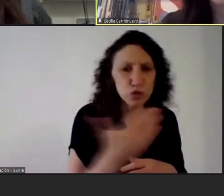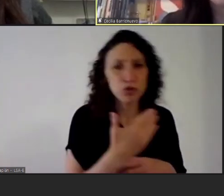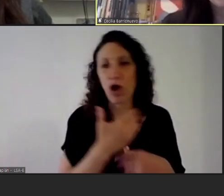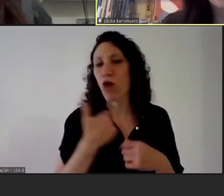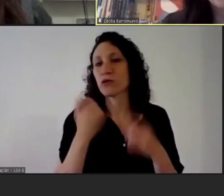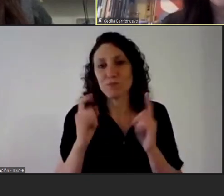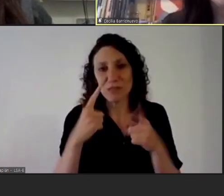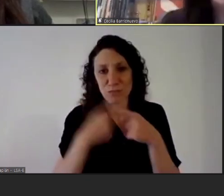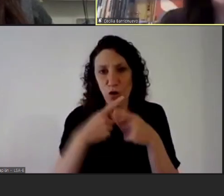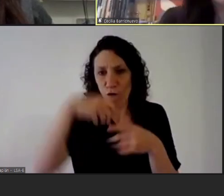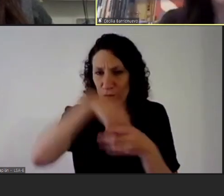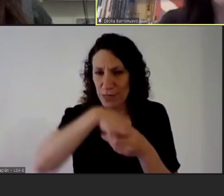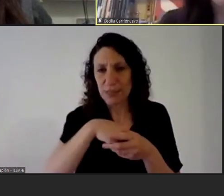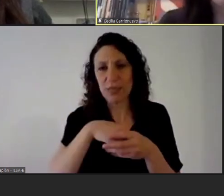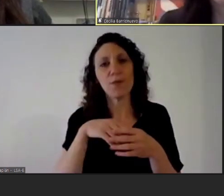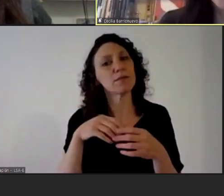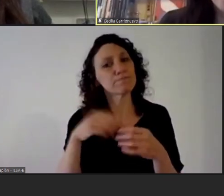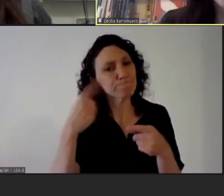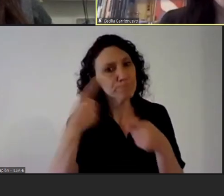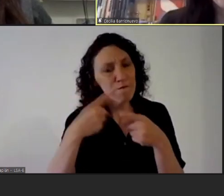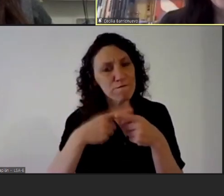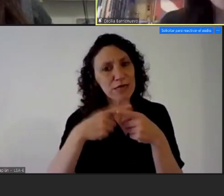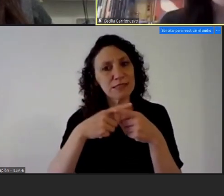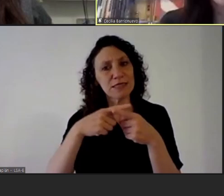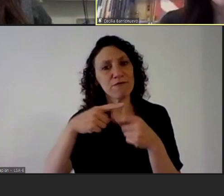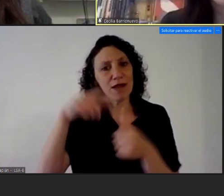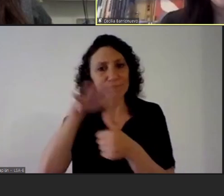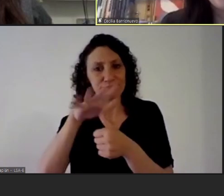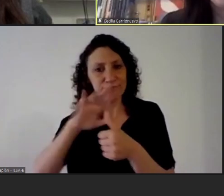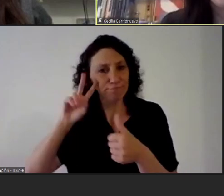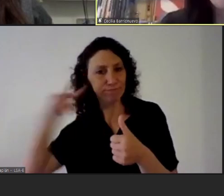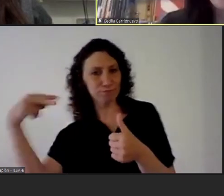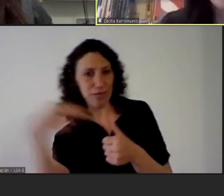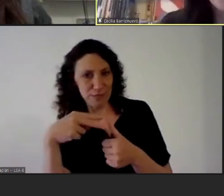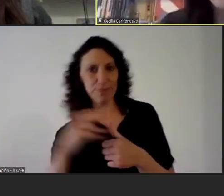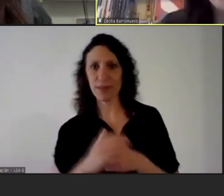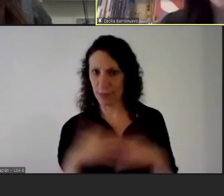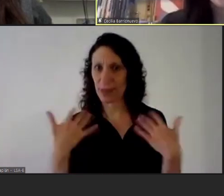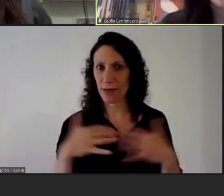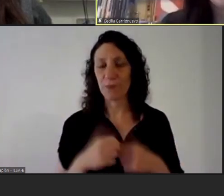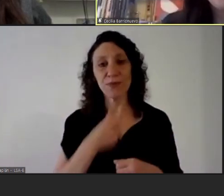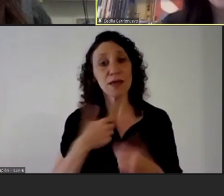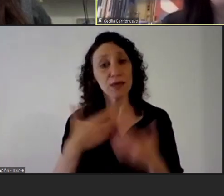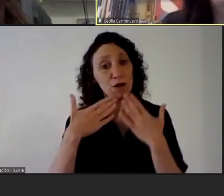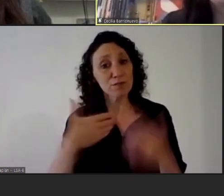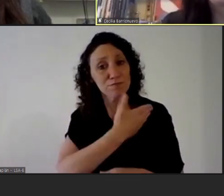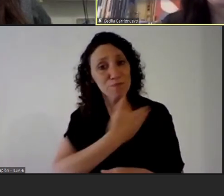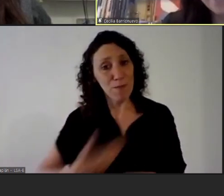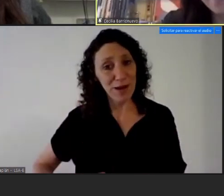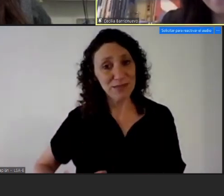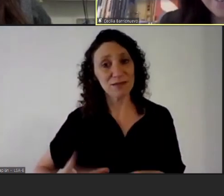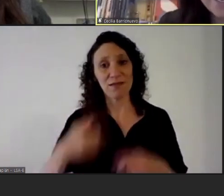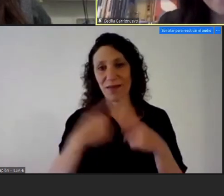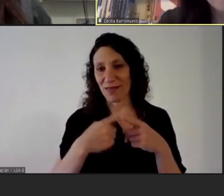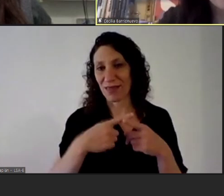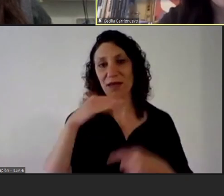uh that makes it possible to work from a gender perspective i want to particularly thank the president of the festival